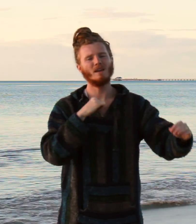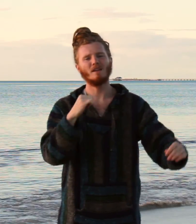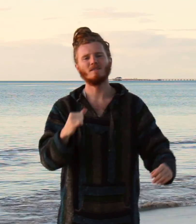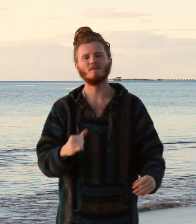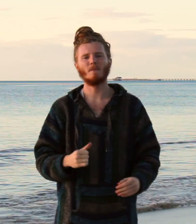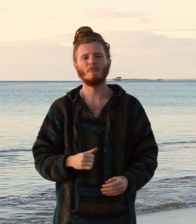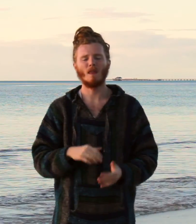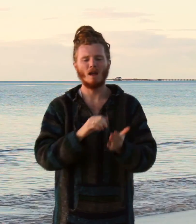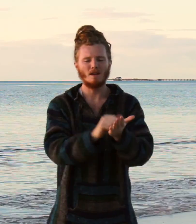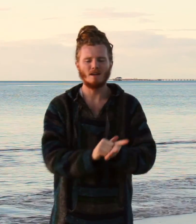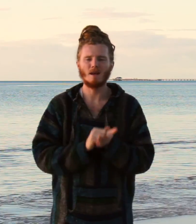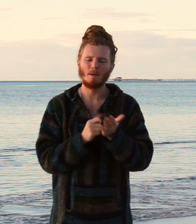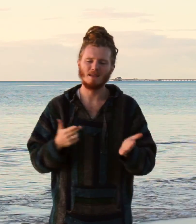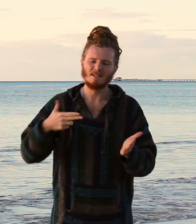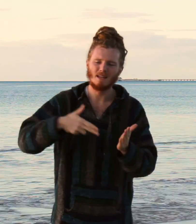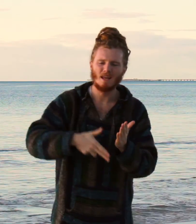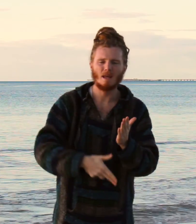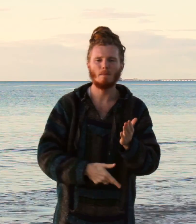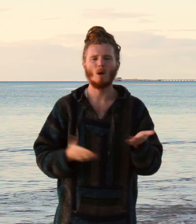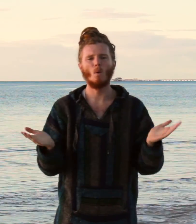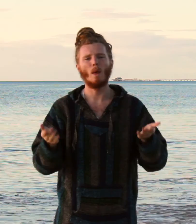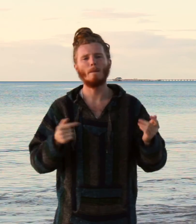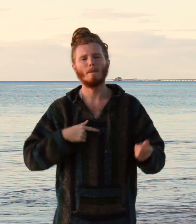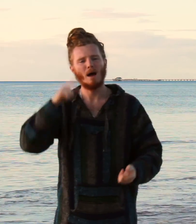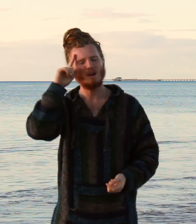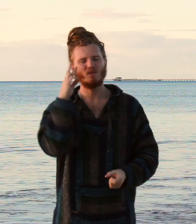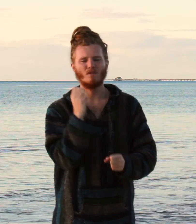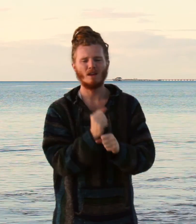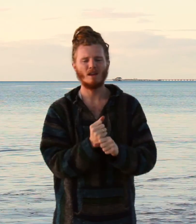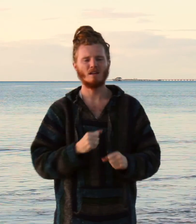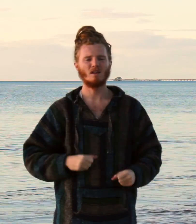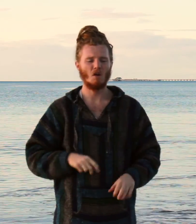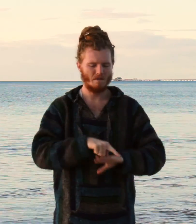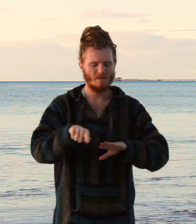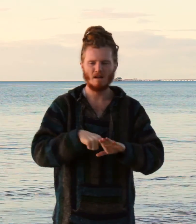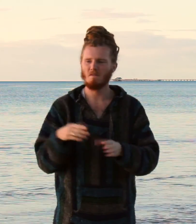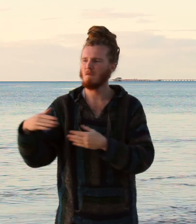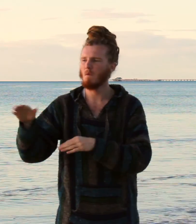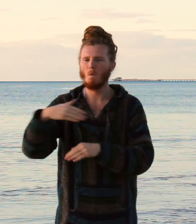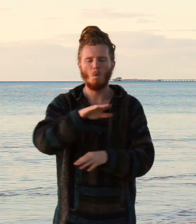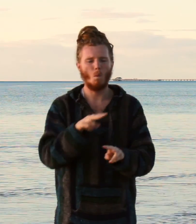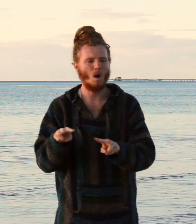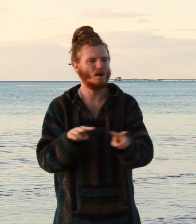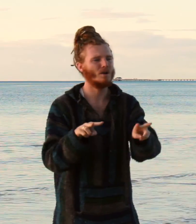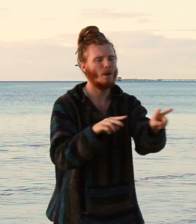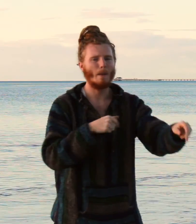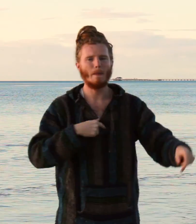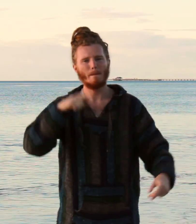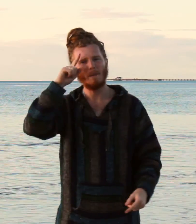Take me deeper me than my feet could ever wander And my